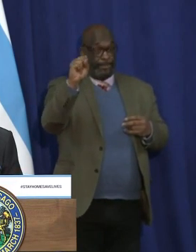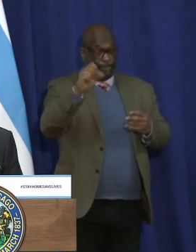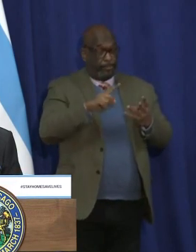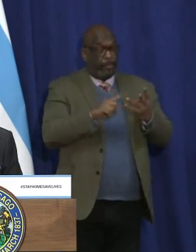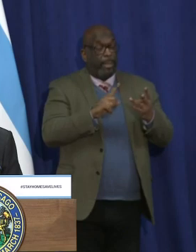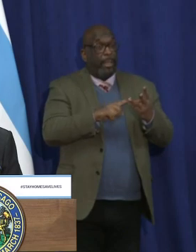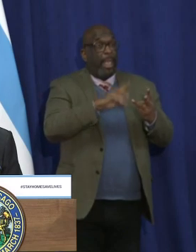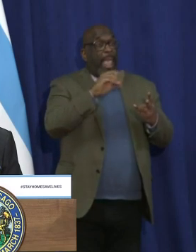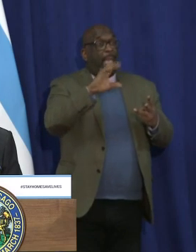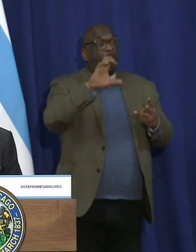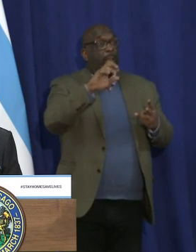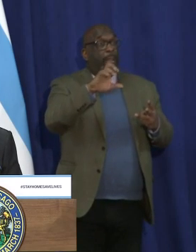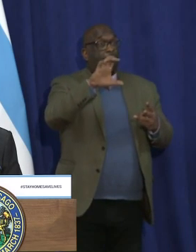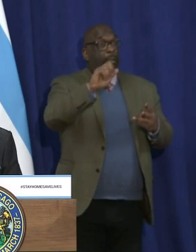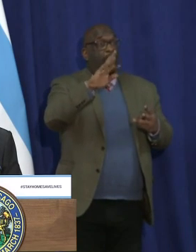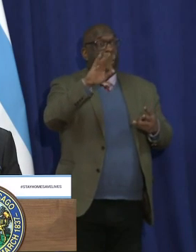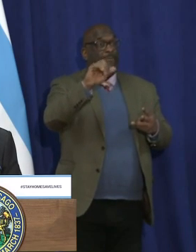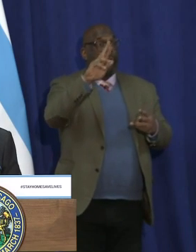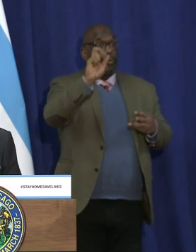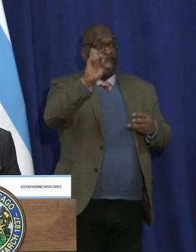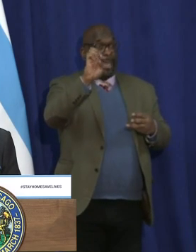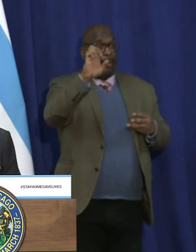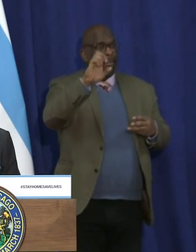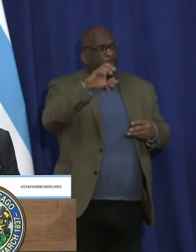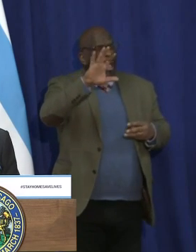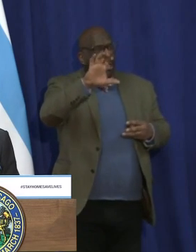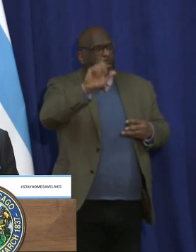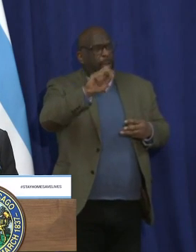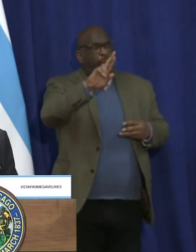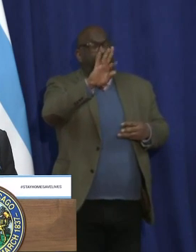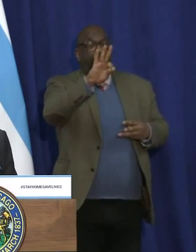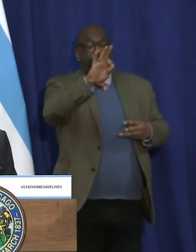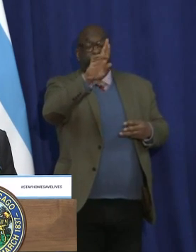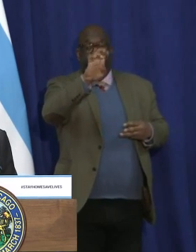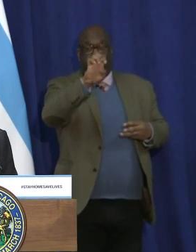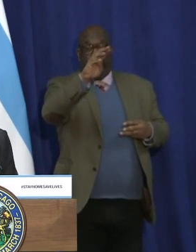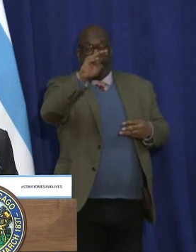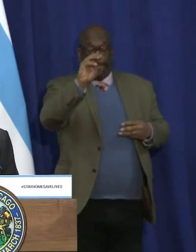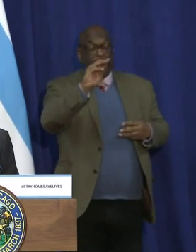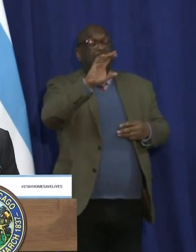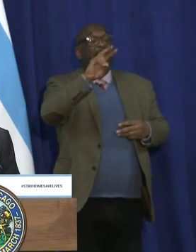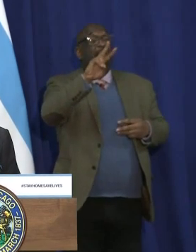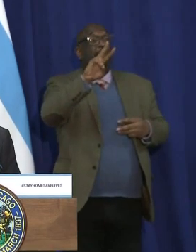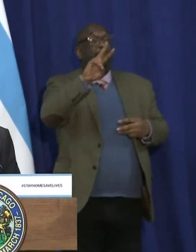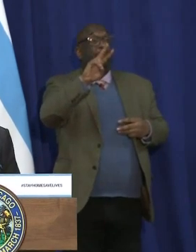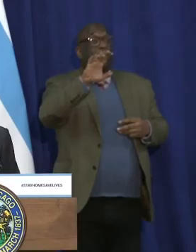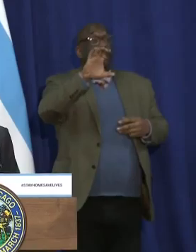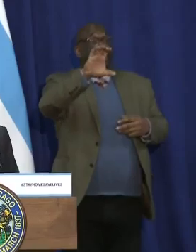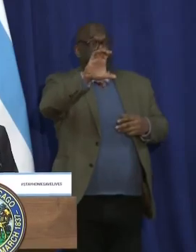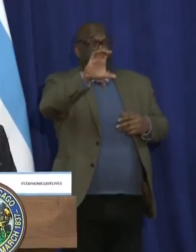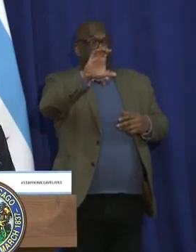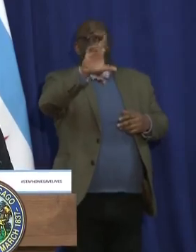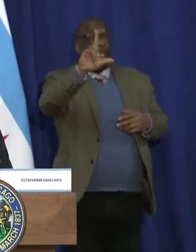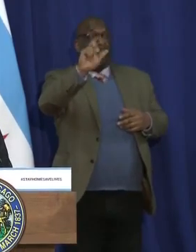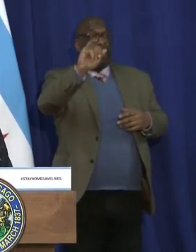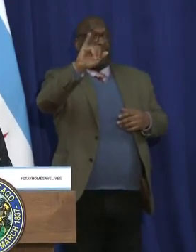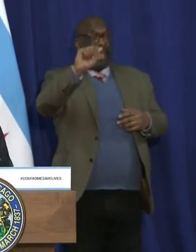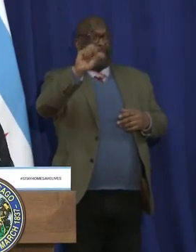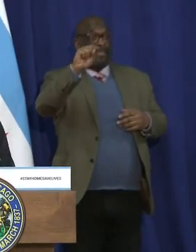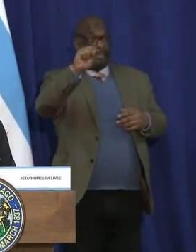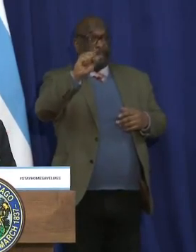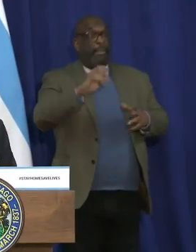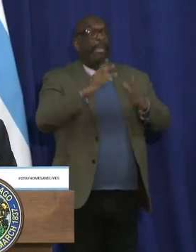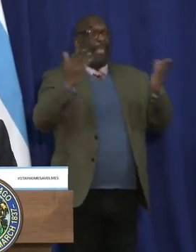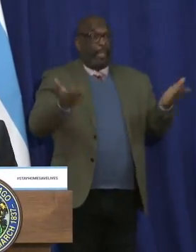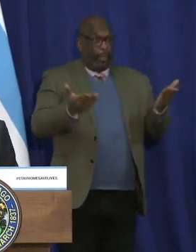and Carmen Verrega, Chief Operations Officer of Esperanza Health Centers. Four weeks ago, we came together to